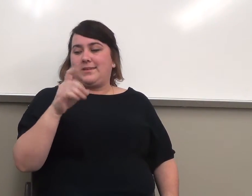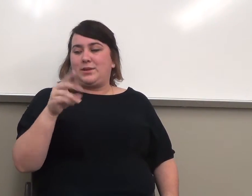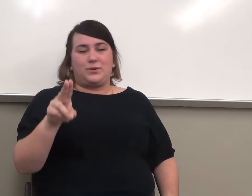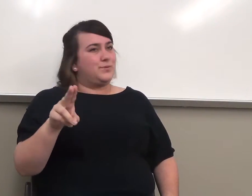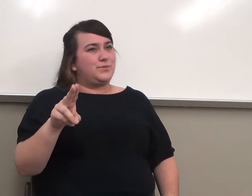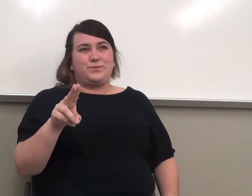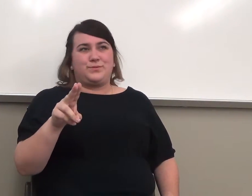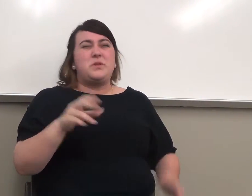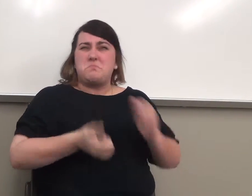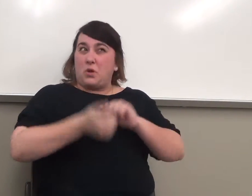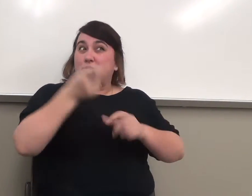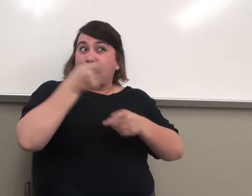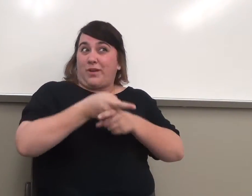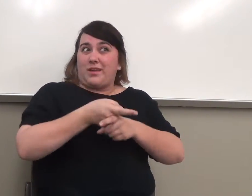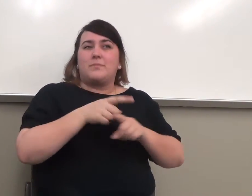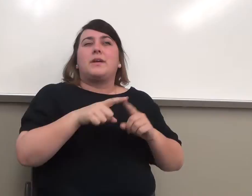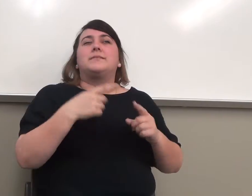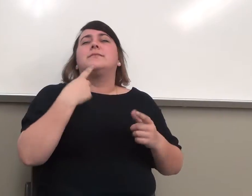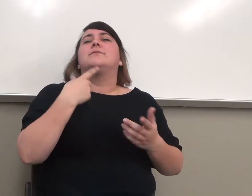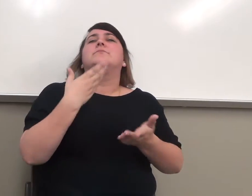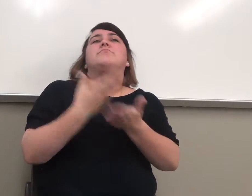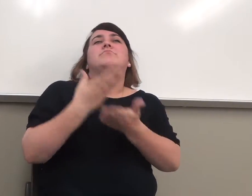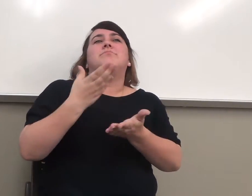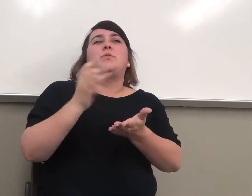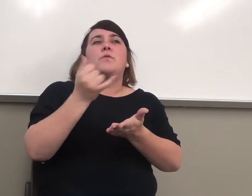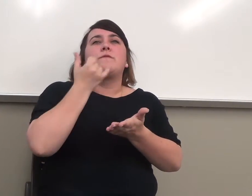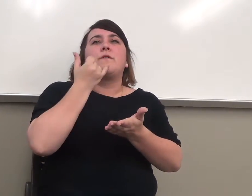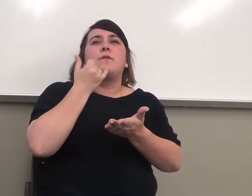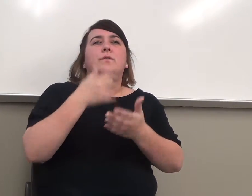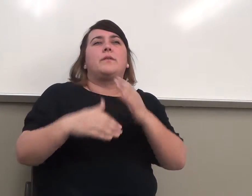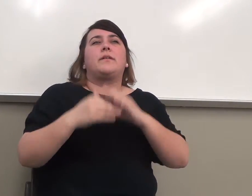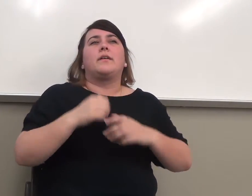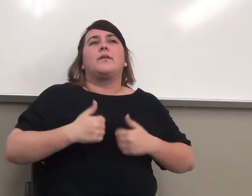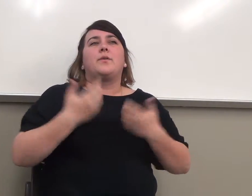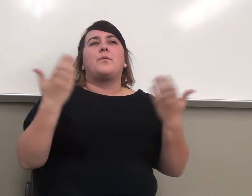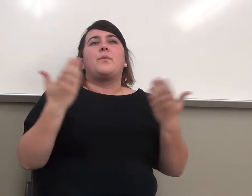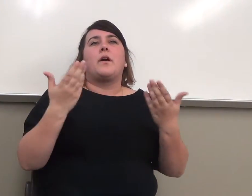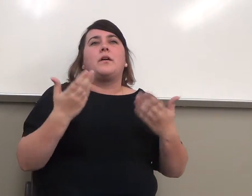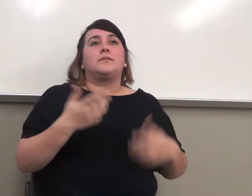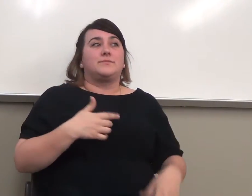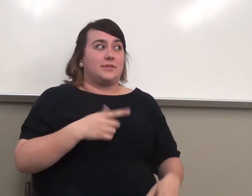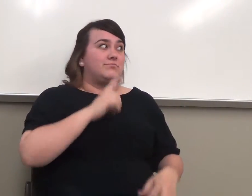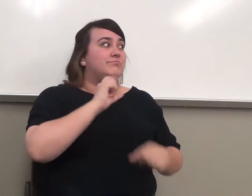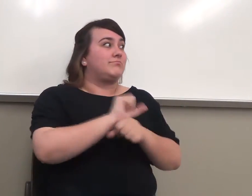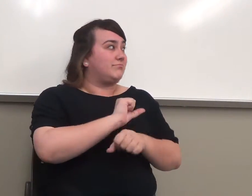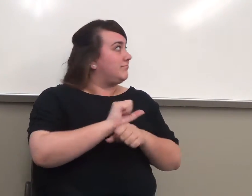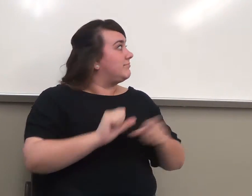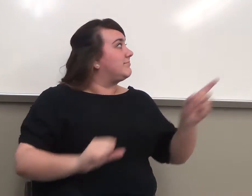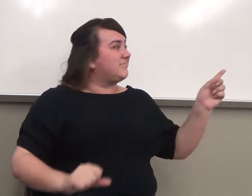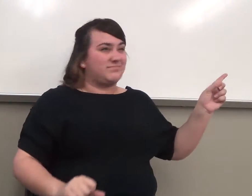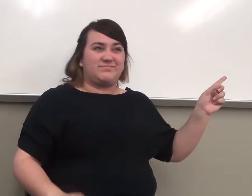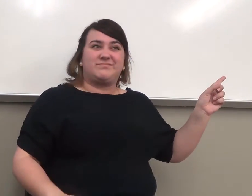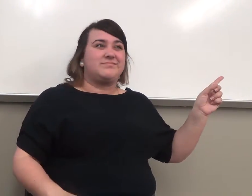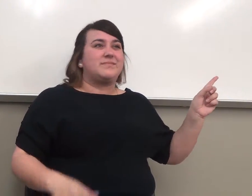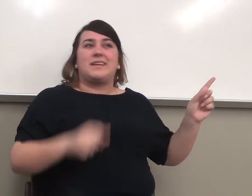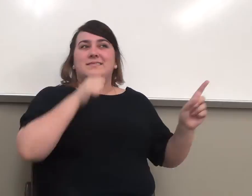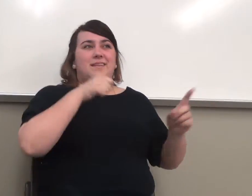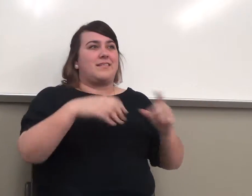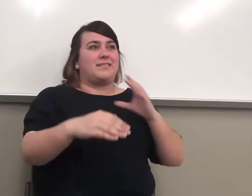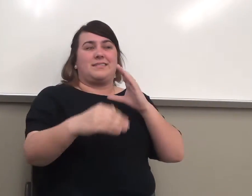But I say, okay, show me on your phone who you sent it to. And sure enough, that's not going to get to you. And NPC